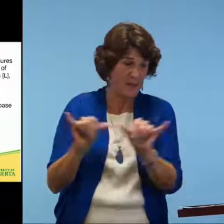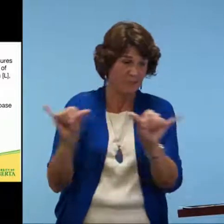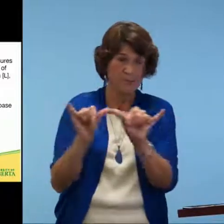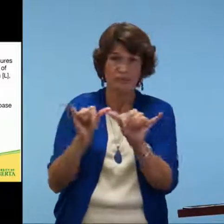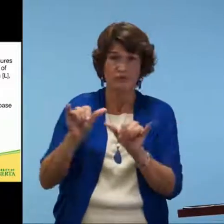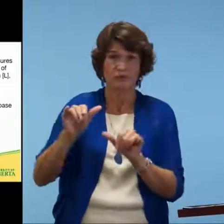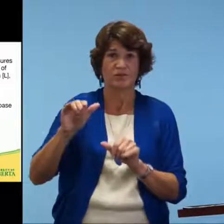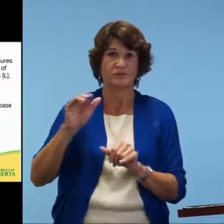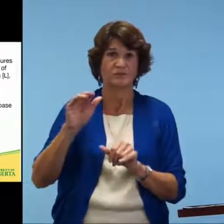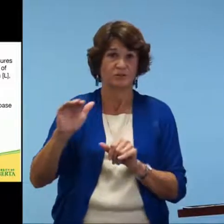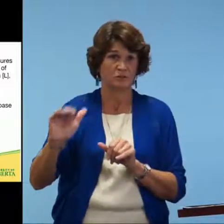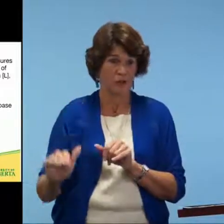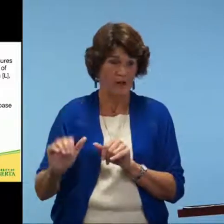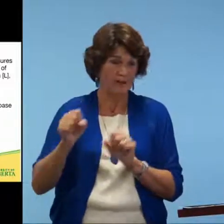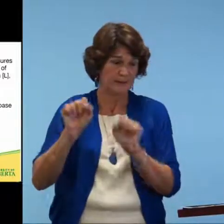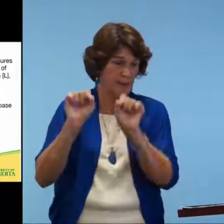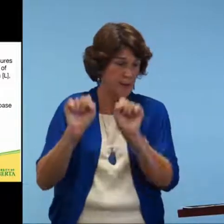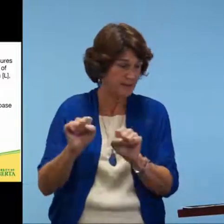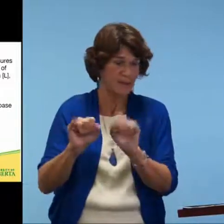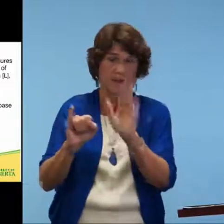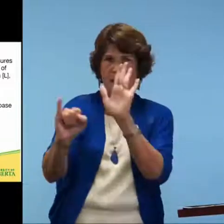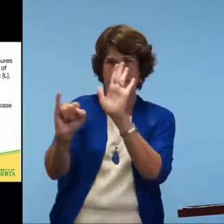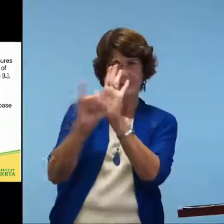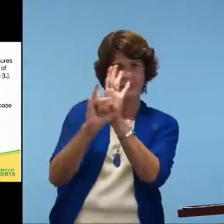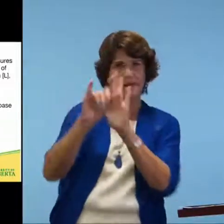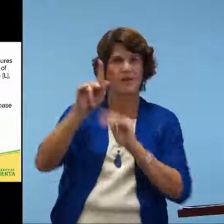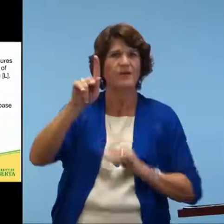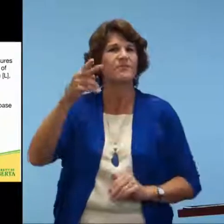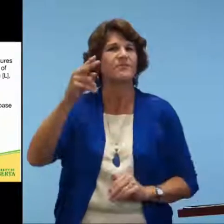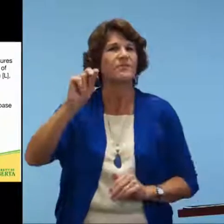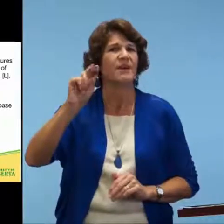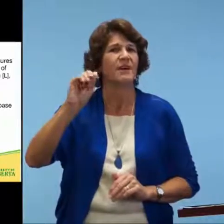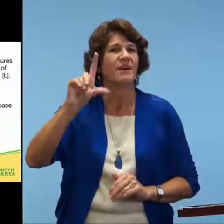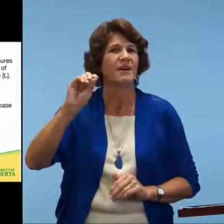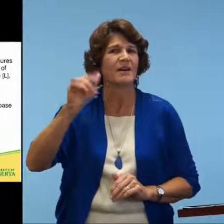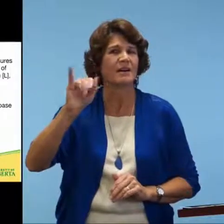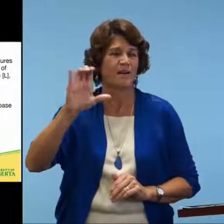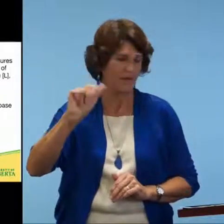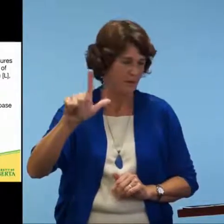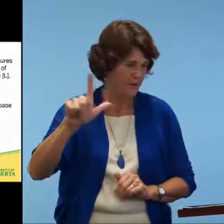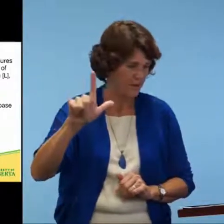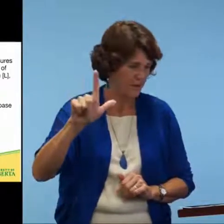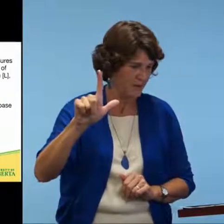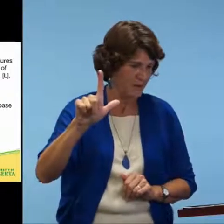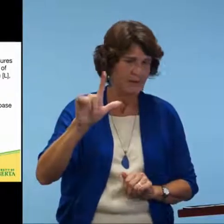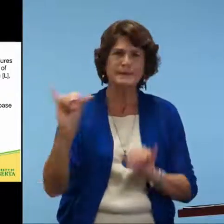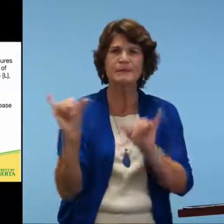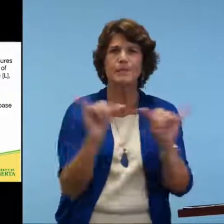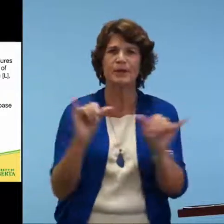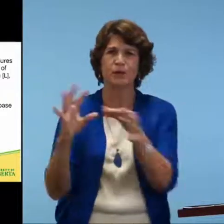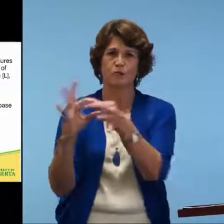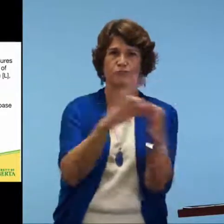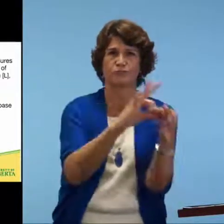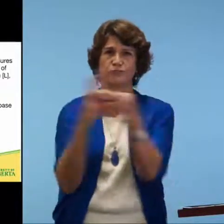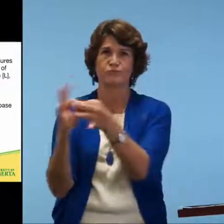The ASL-PAT focuses on the child's ability to identify phonological features or similarities